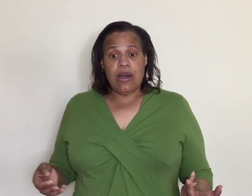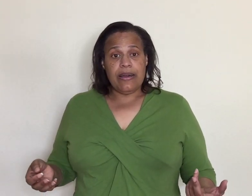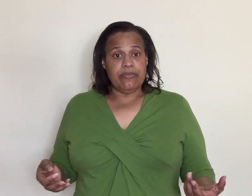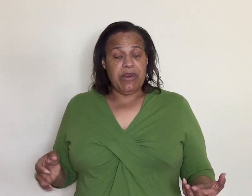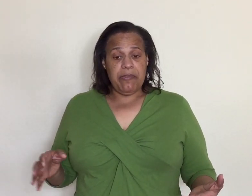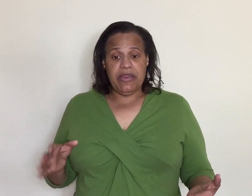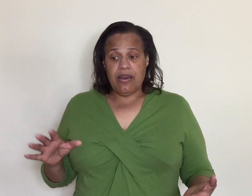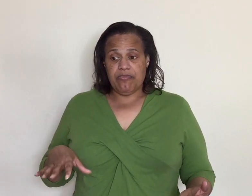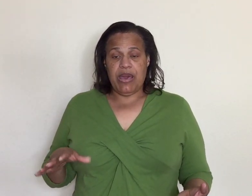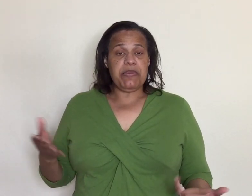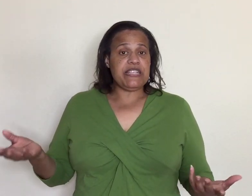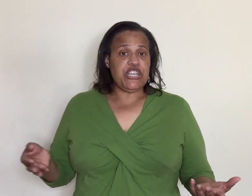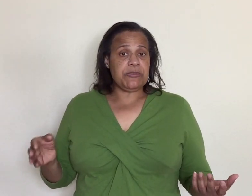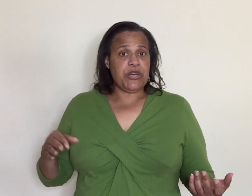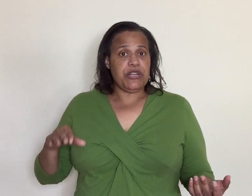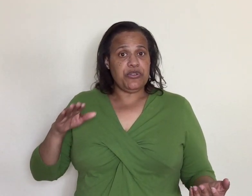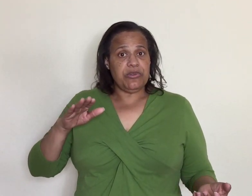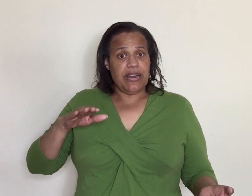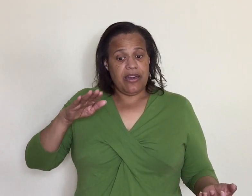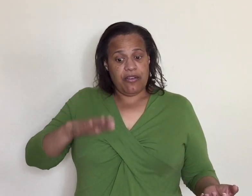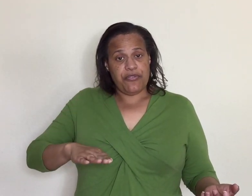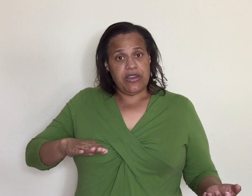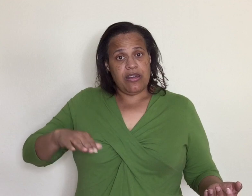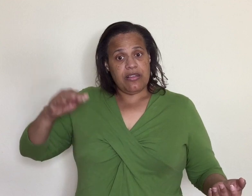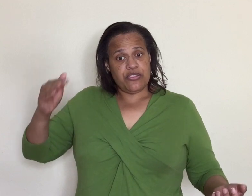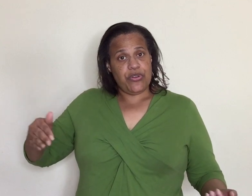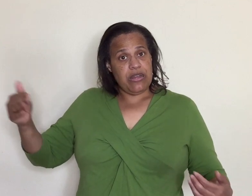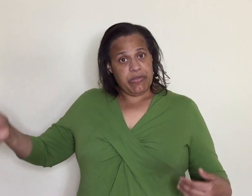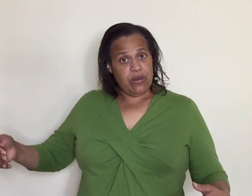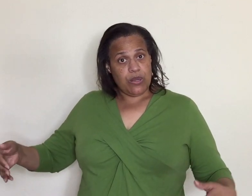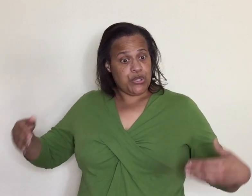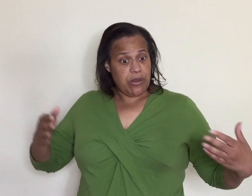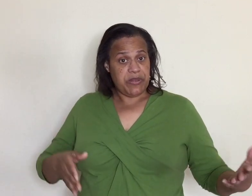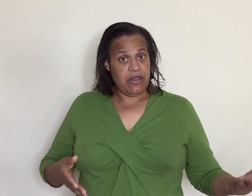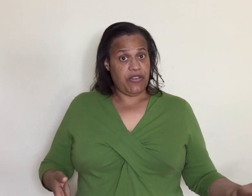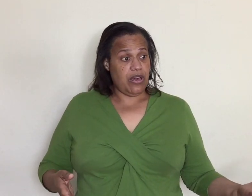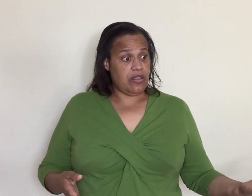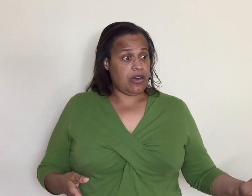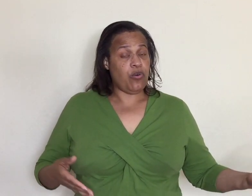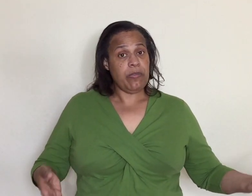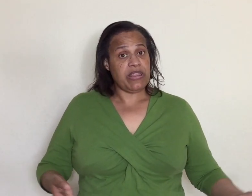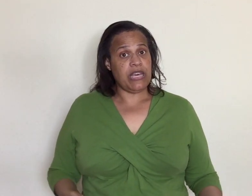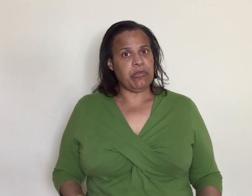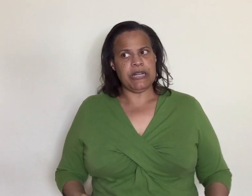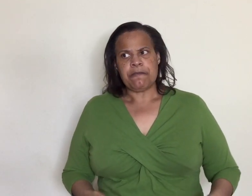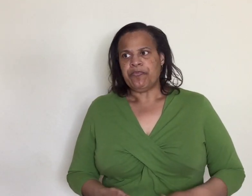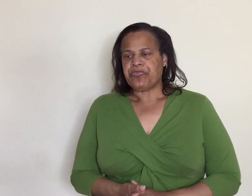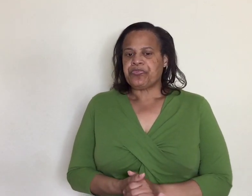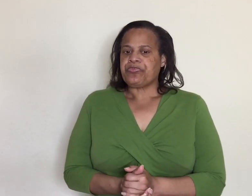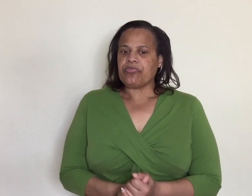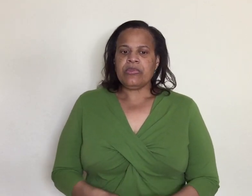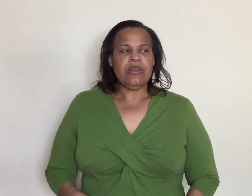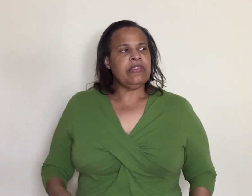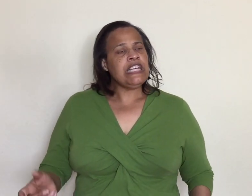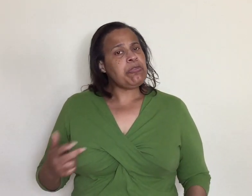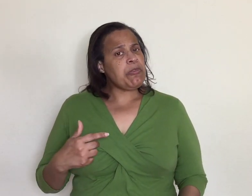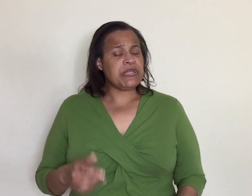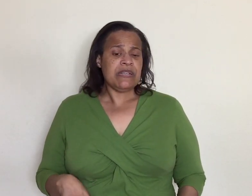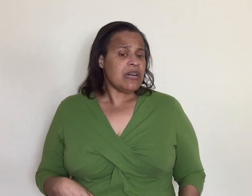i maybe maybe the gyms are gonna do like every other treadmill or something every other equipment thing but these people still